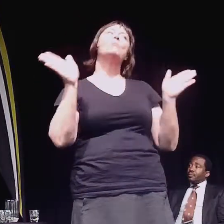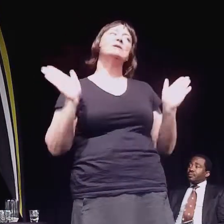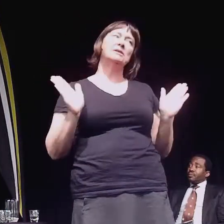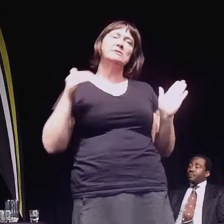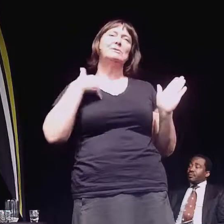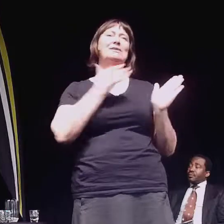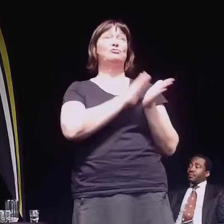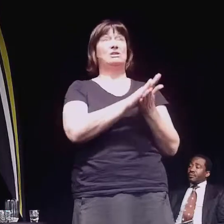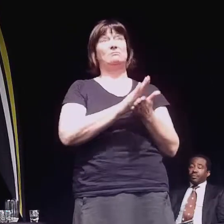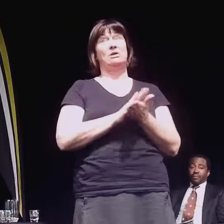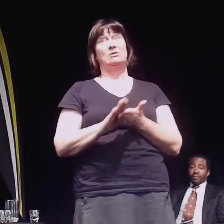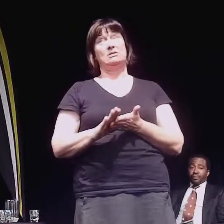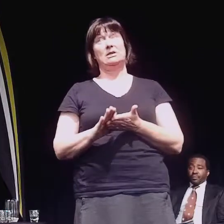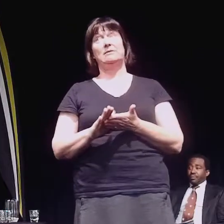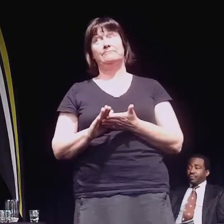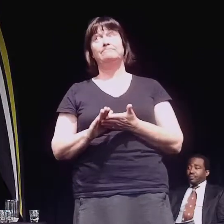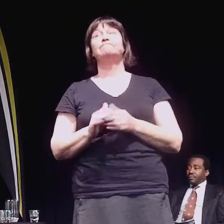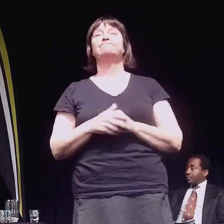transparency.